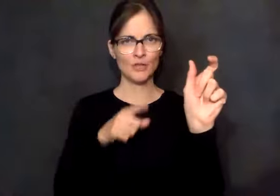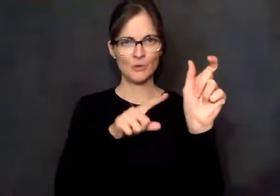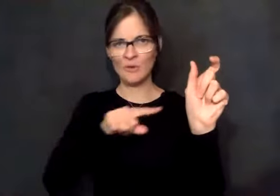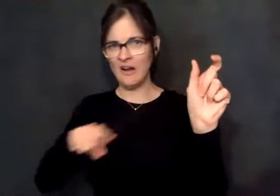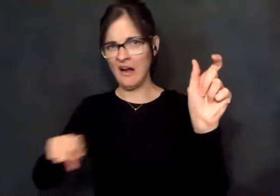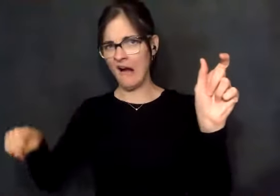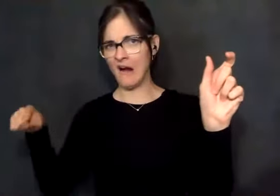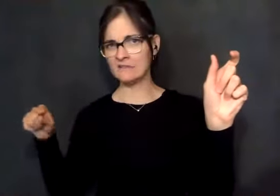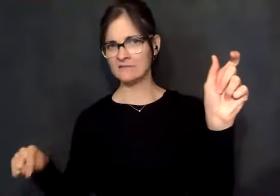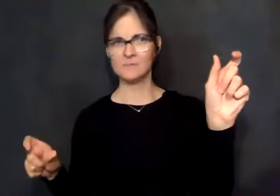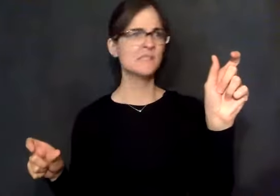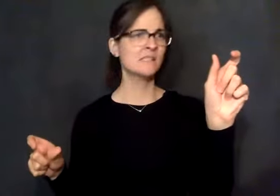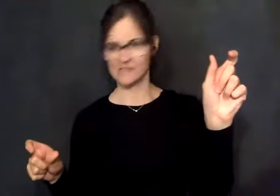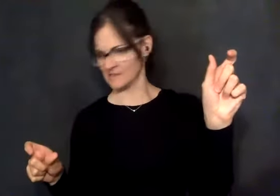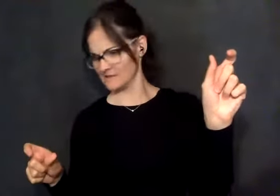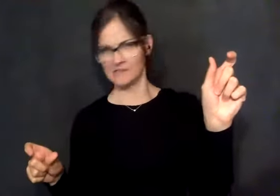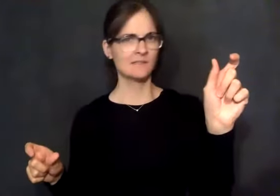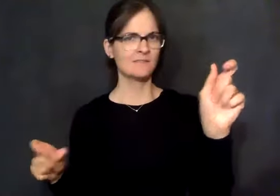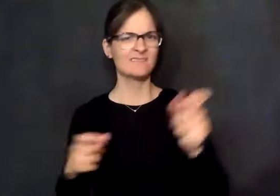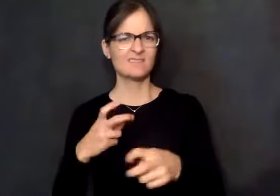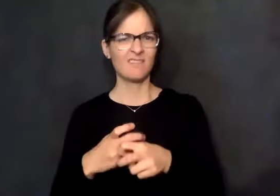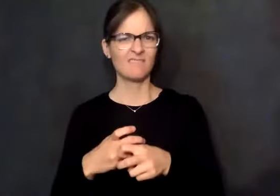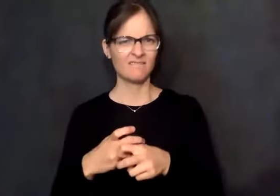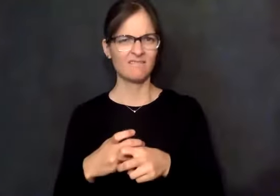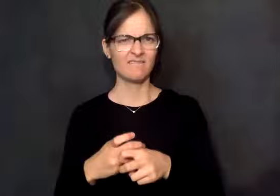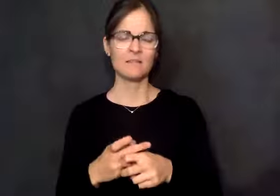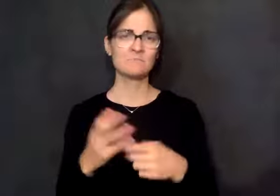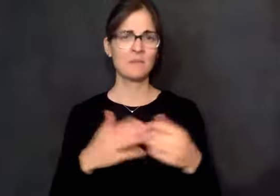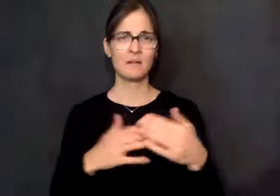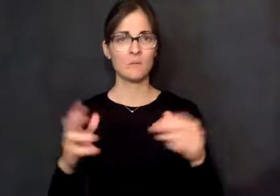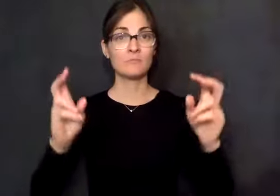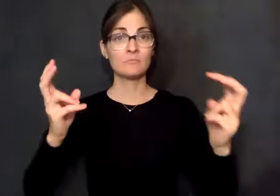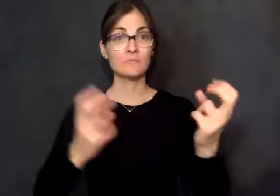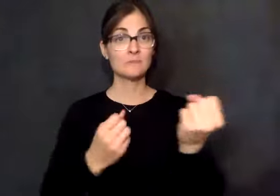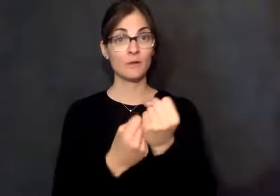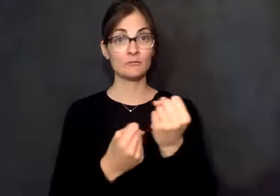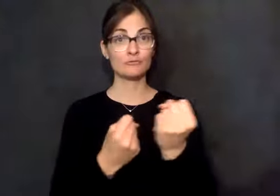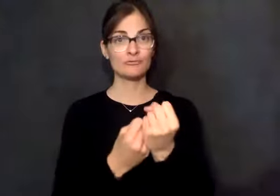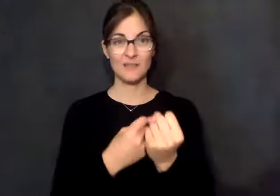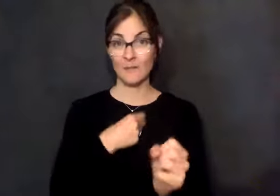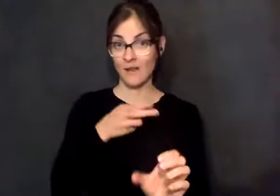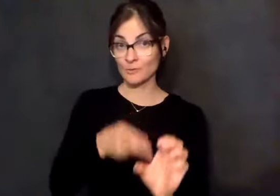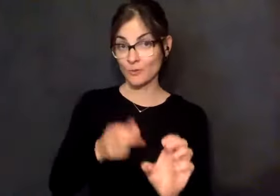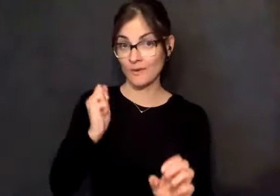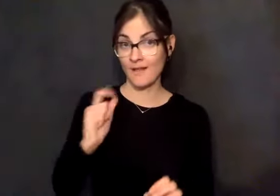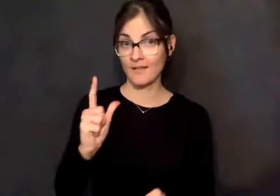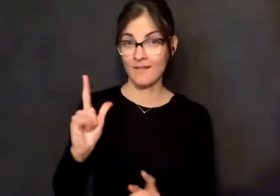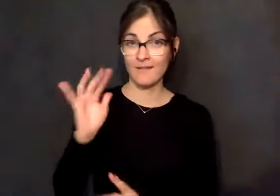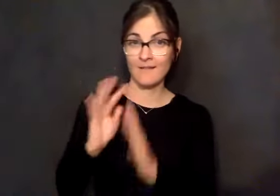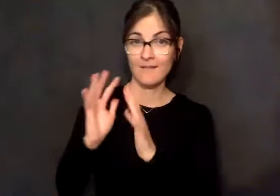when you're way over on one side and I'm way over on the other. Okay. Well, sponsorship. When I first came to Al-Anon